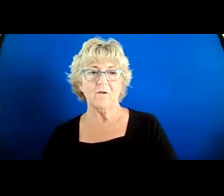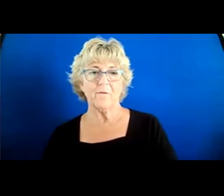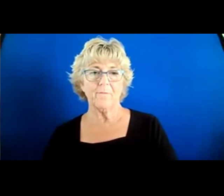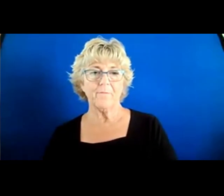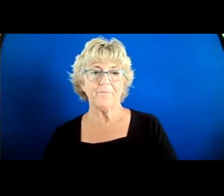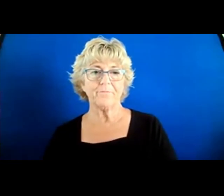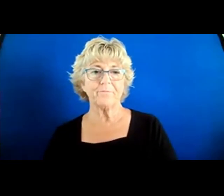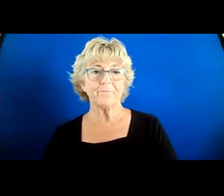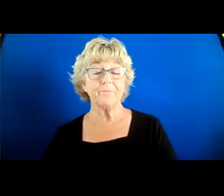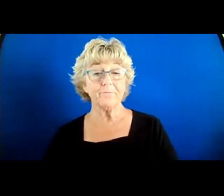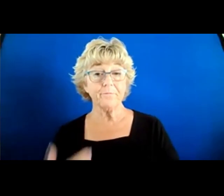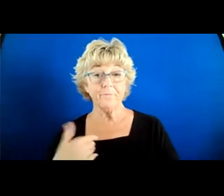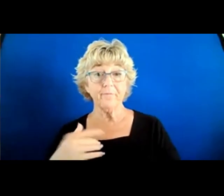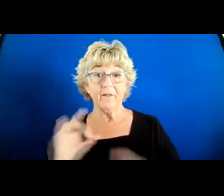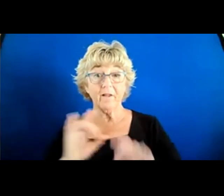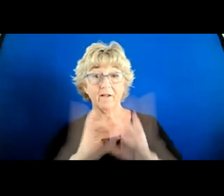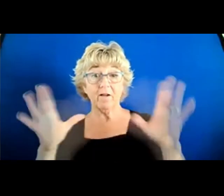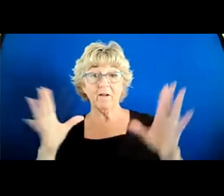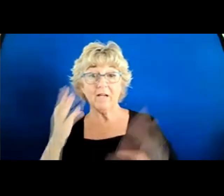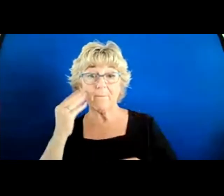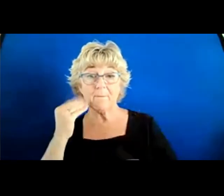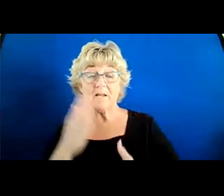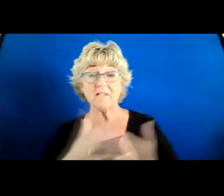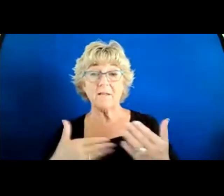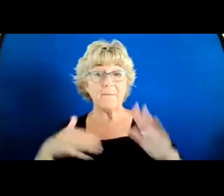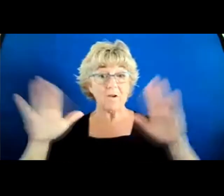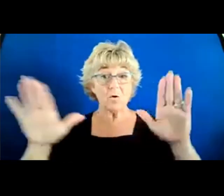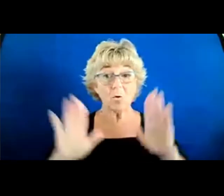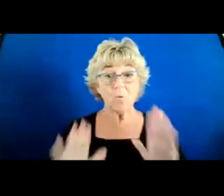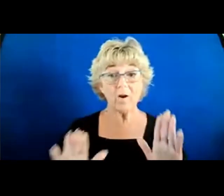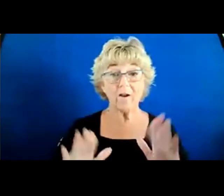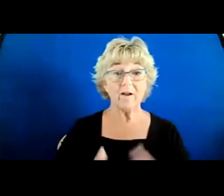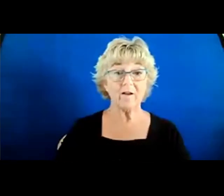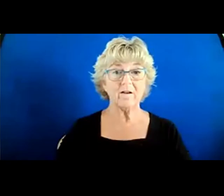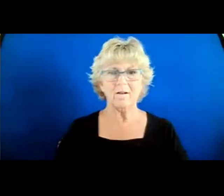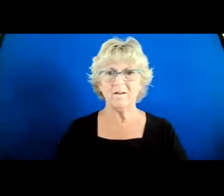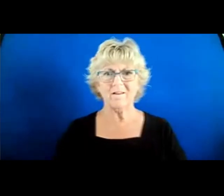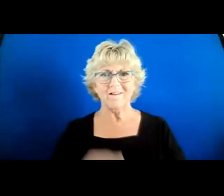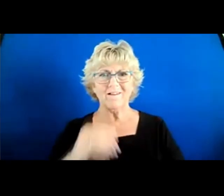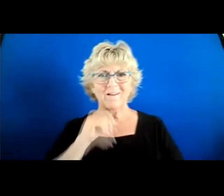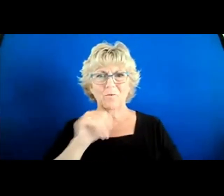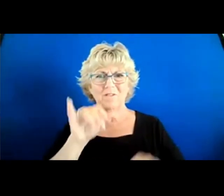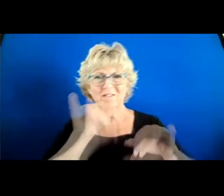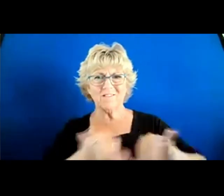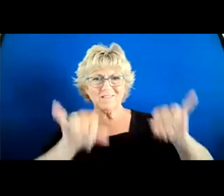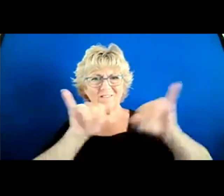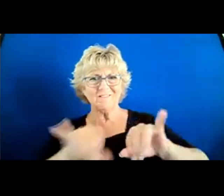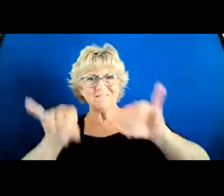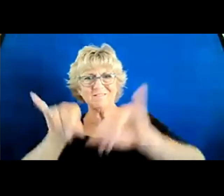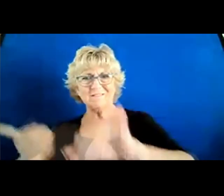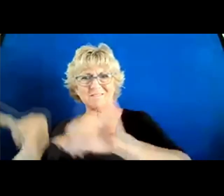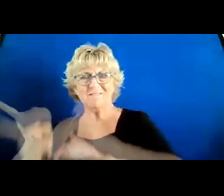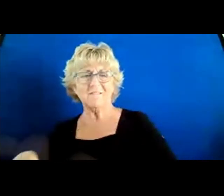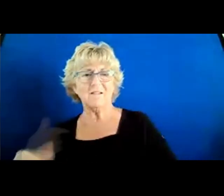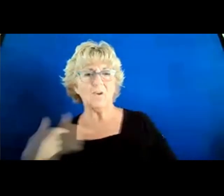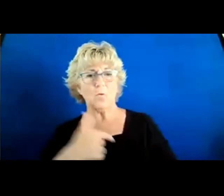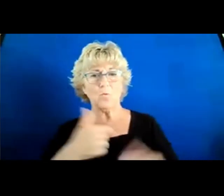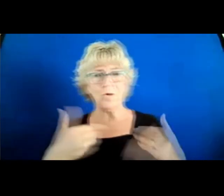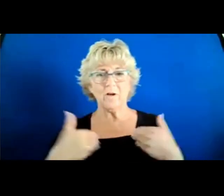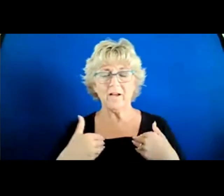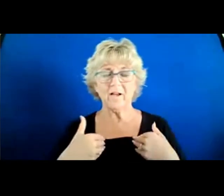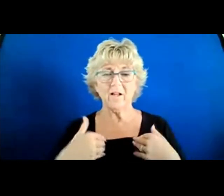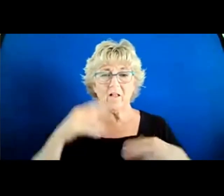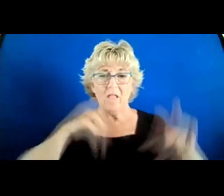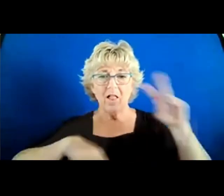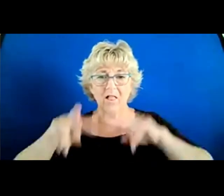of them would say they had a horrible onboarding experience. And some said they had great. It was an inconsistent onboarding experience because we had looked